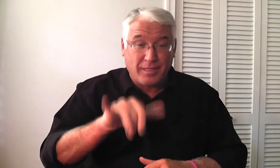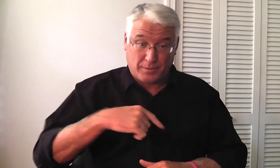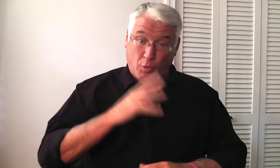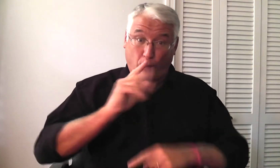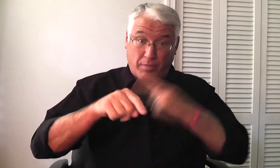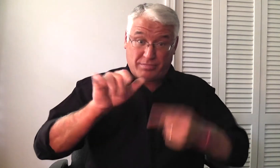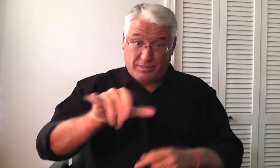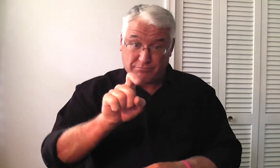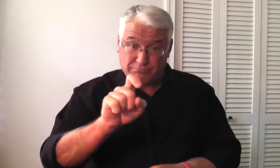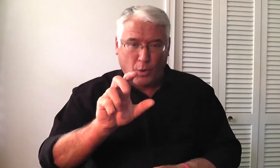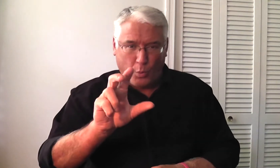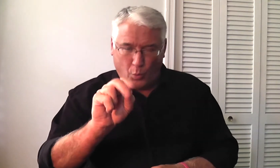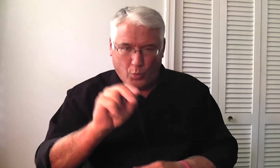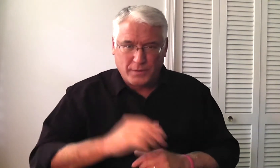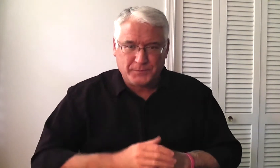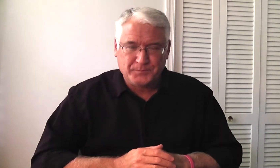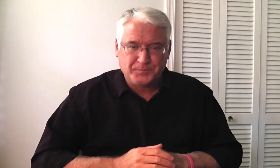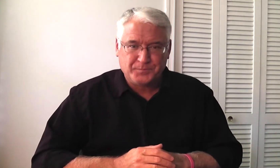Are we focusing on them? No.